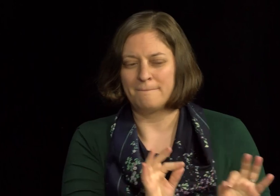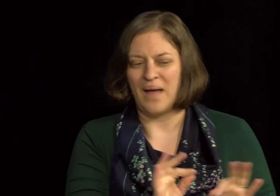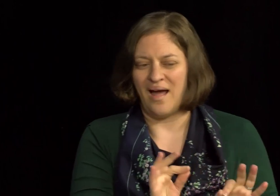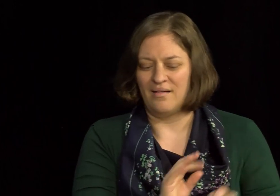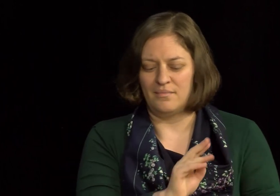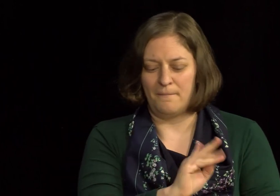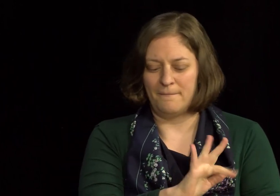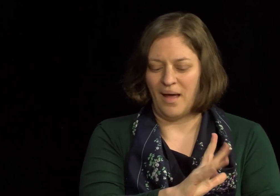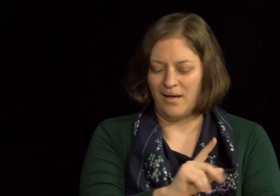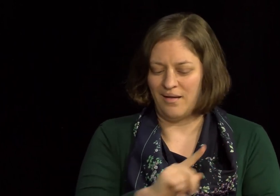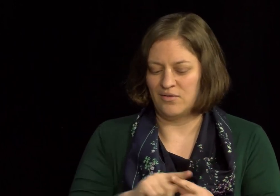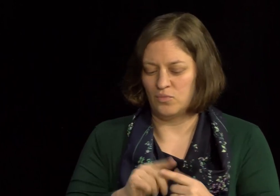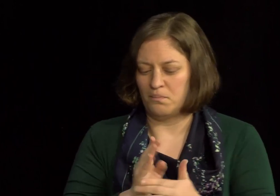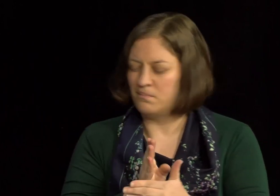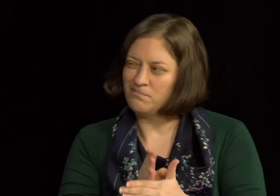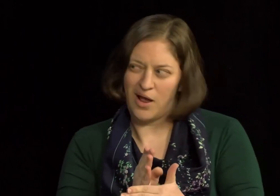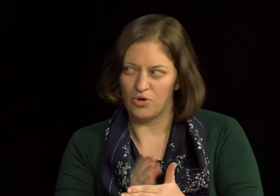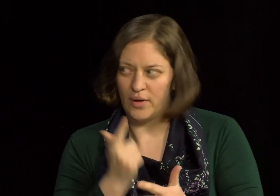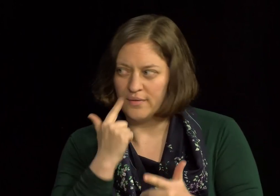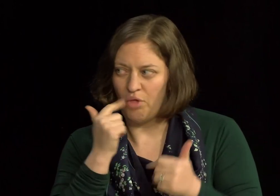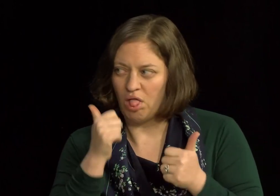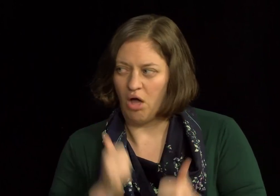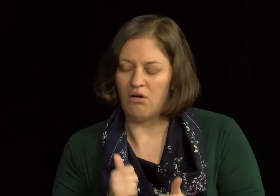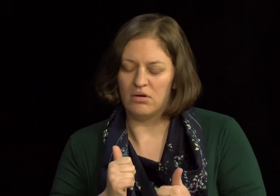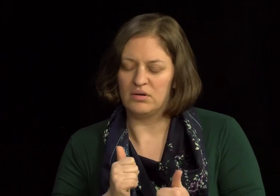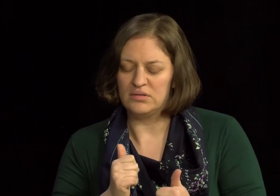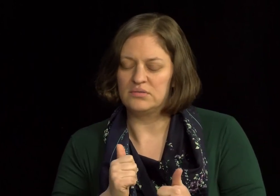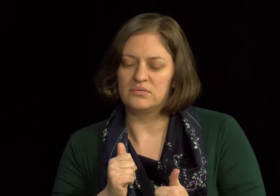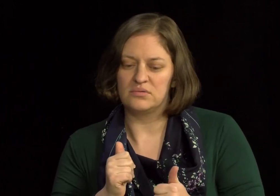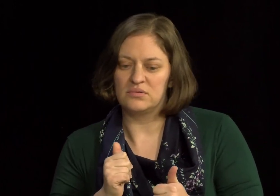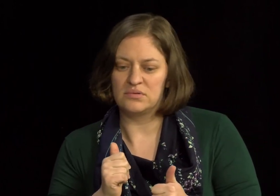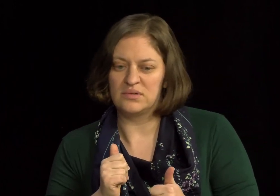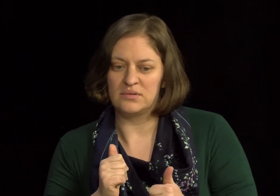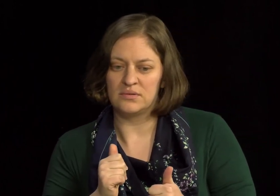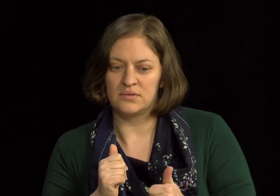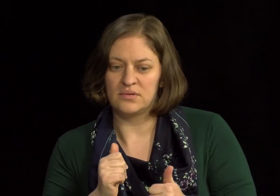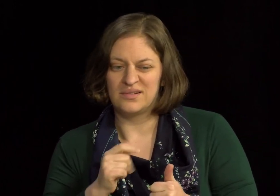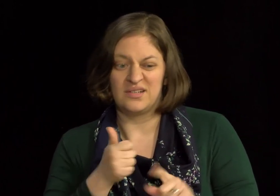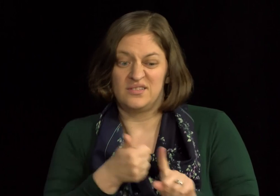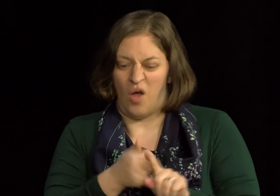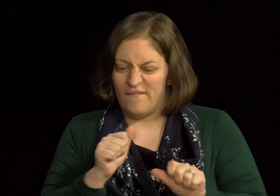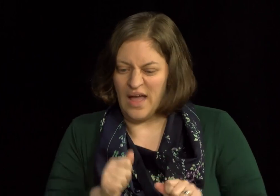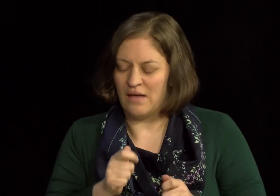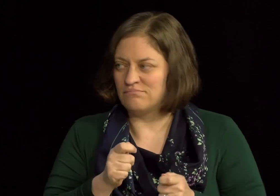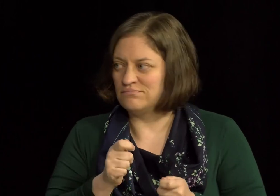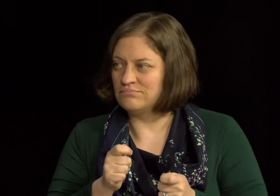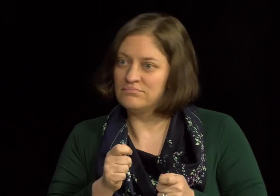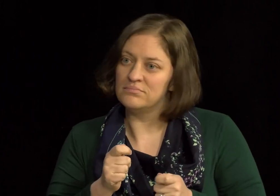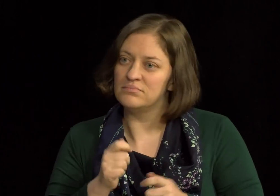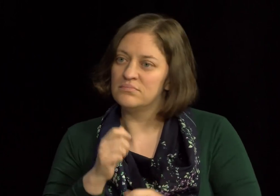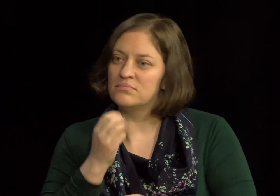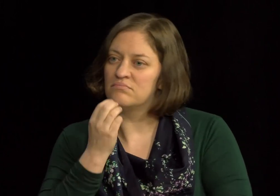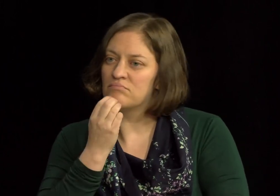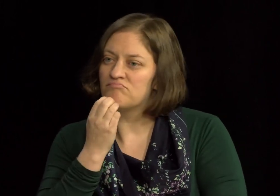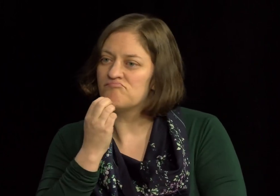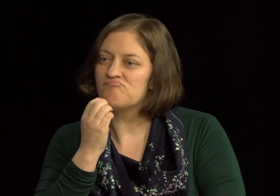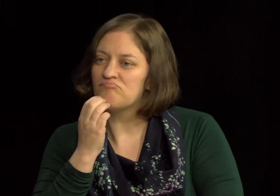hearing aids, those are most appropriate for people with mild to moderate hearing loss. So, what is the difference between mild to moderate, and